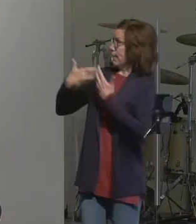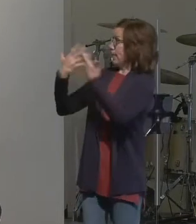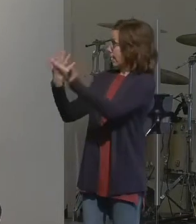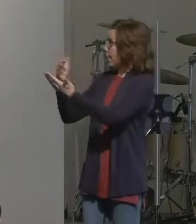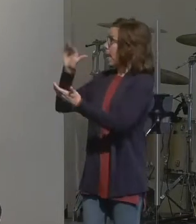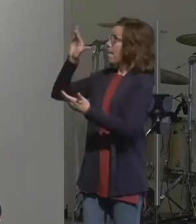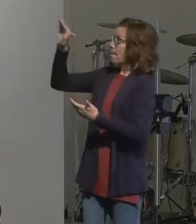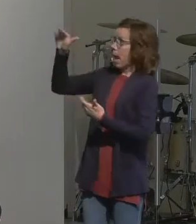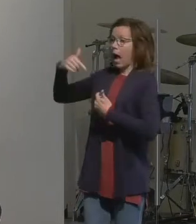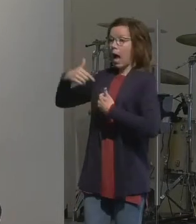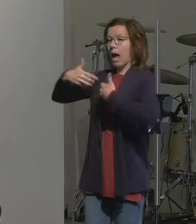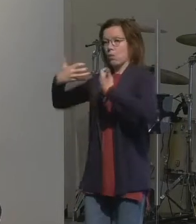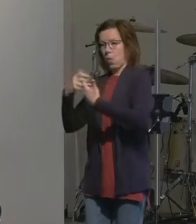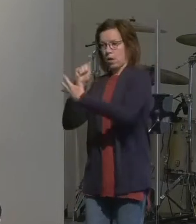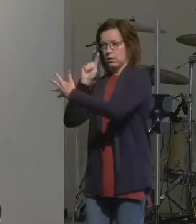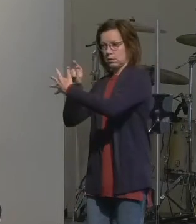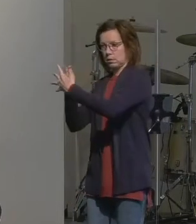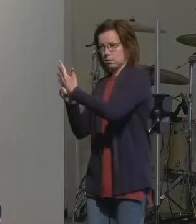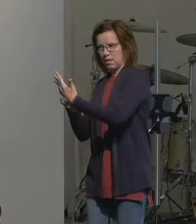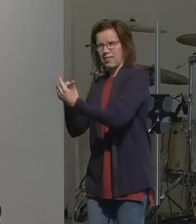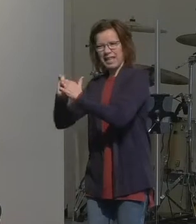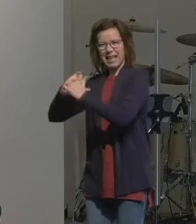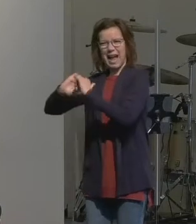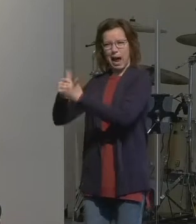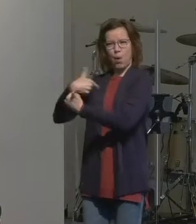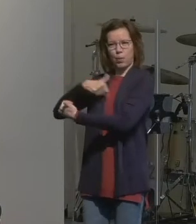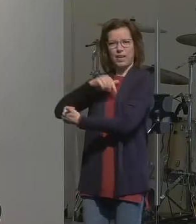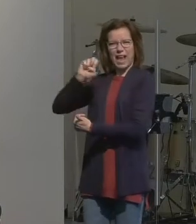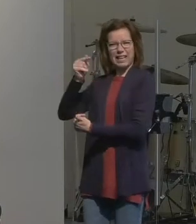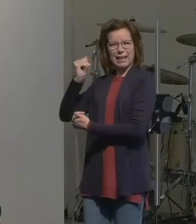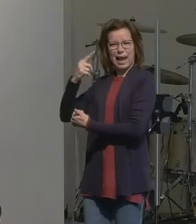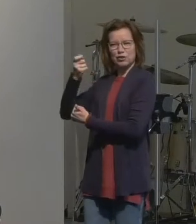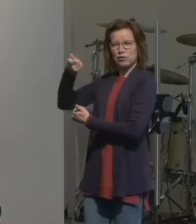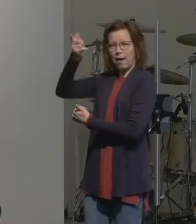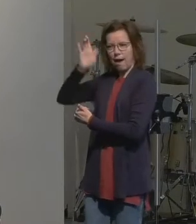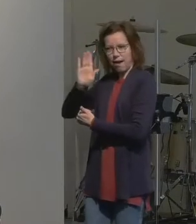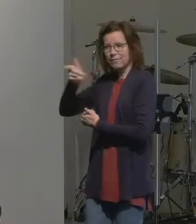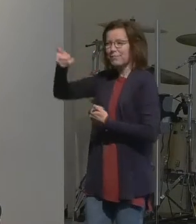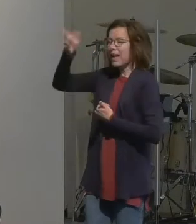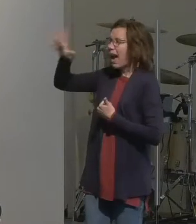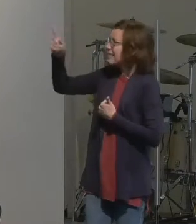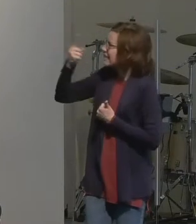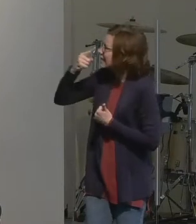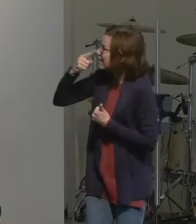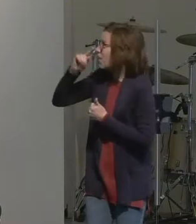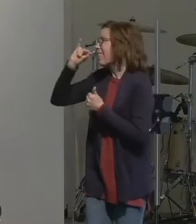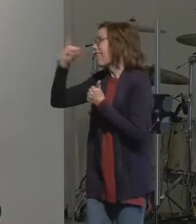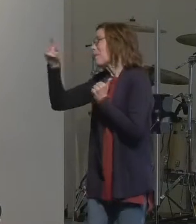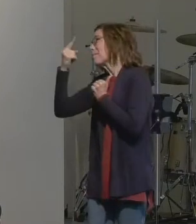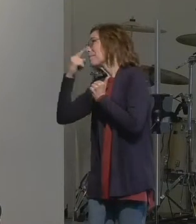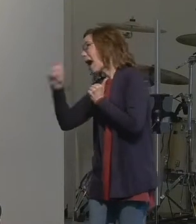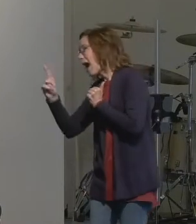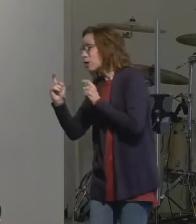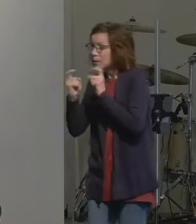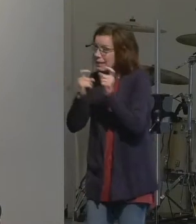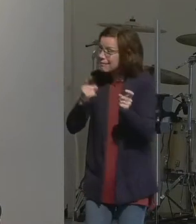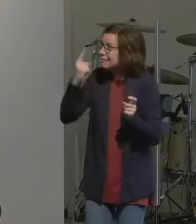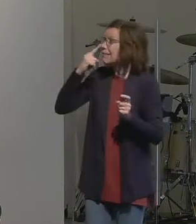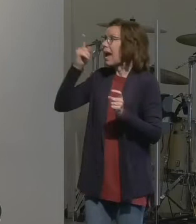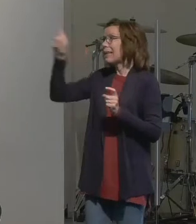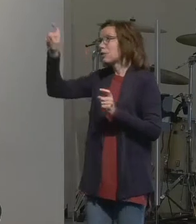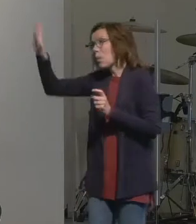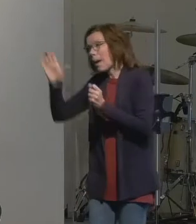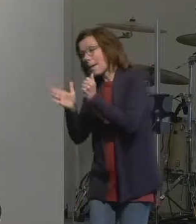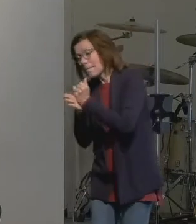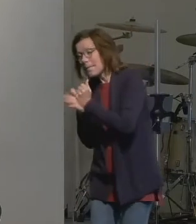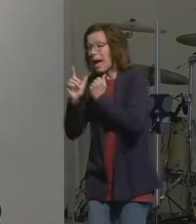Can we agree on that? We oftentimes say, God, do this. God, can you give for that? God, can you provide for this? This,